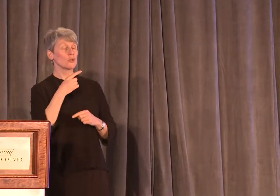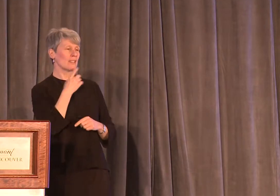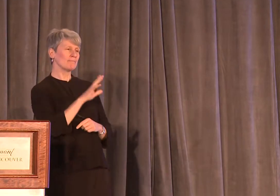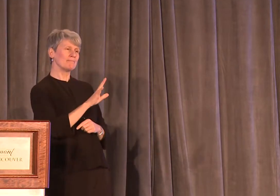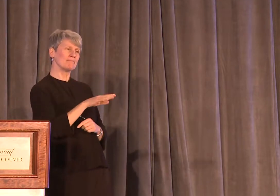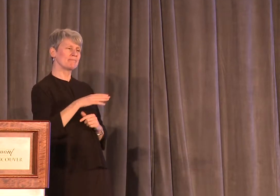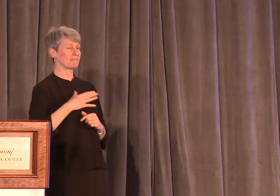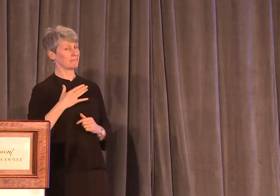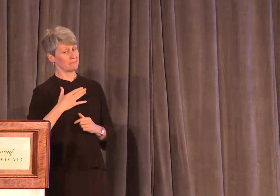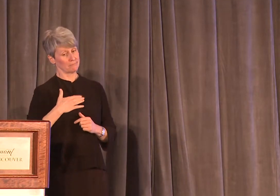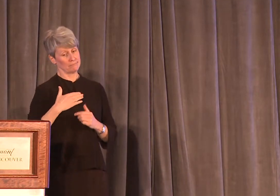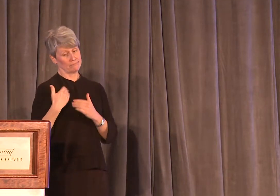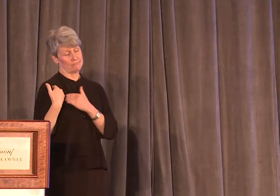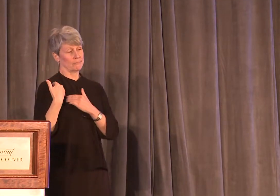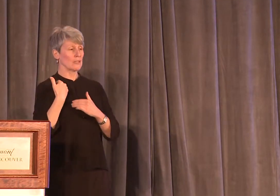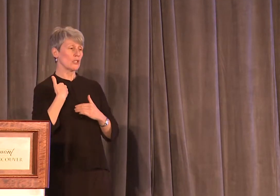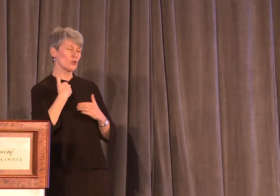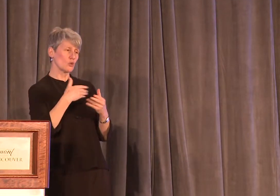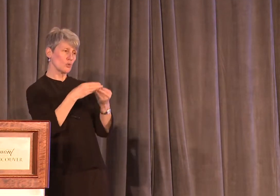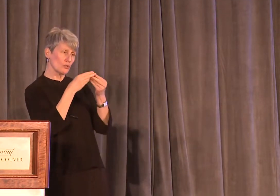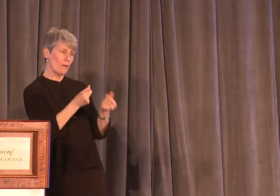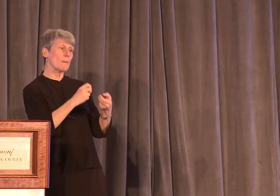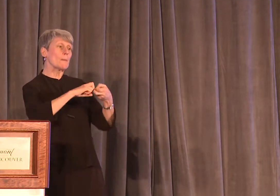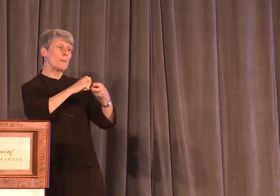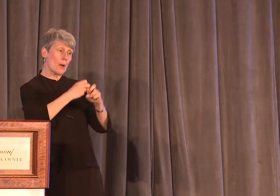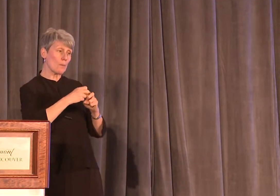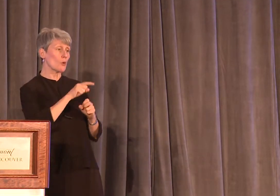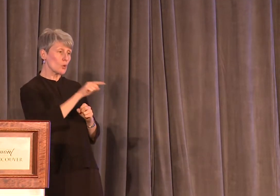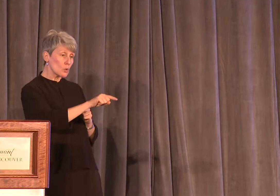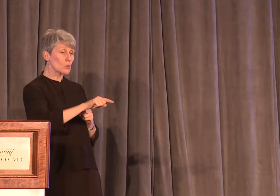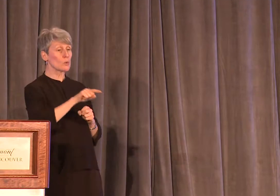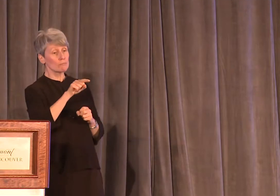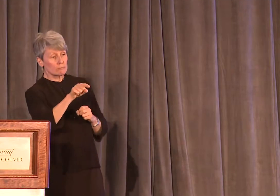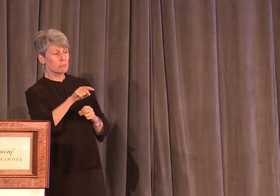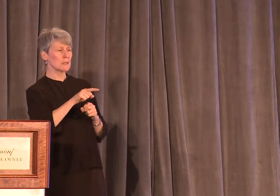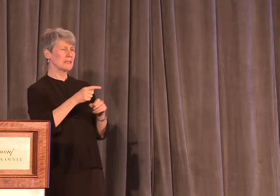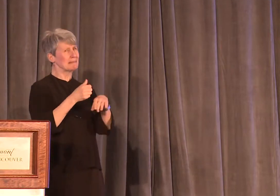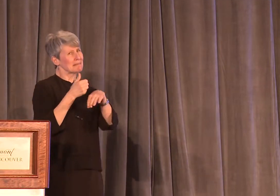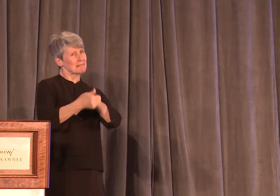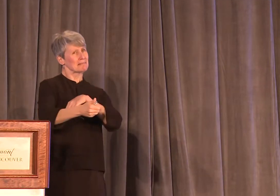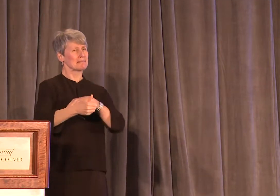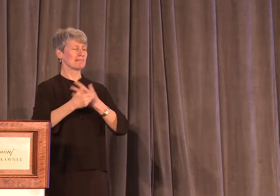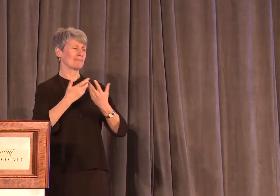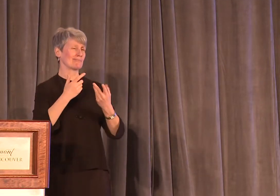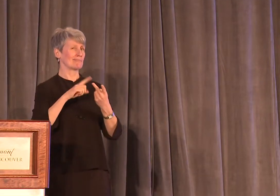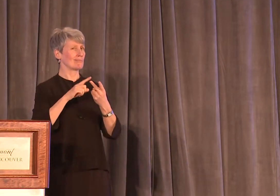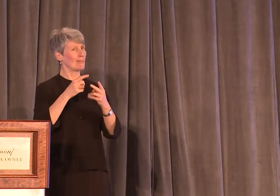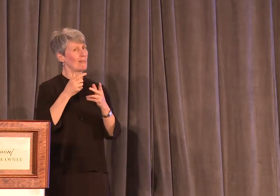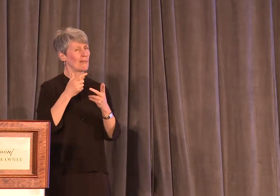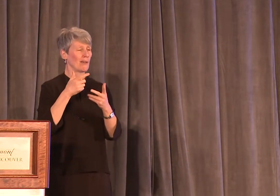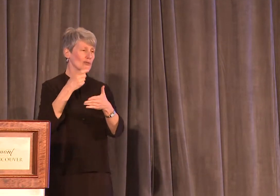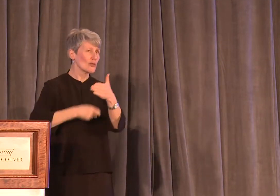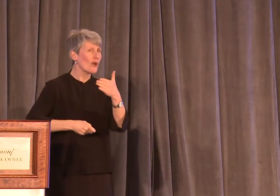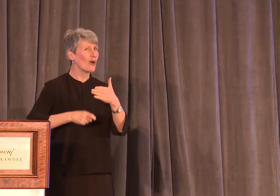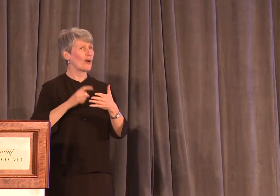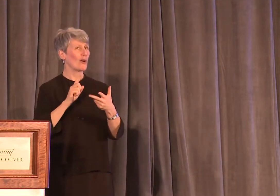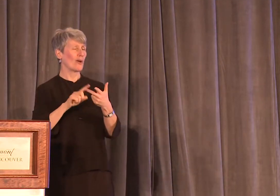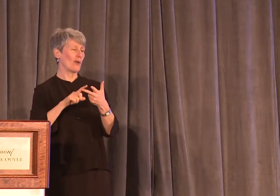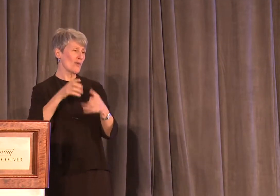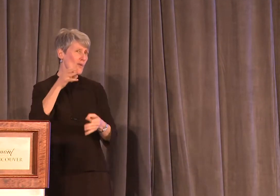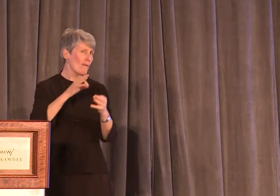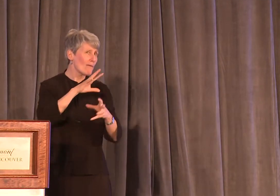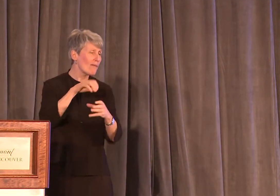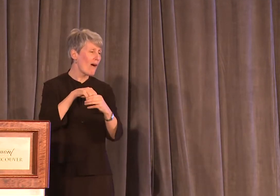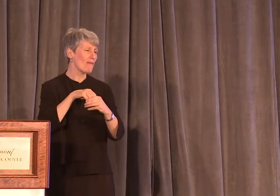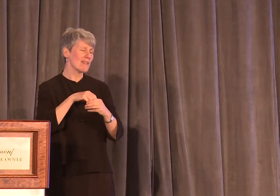that her job was to find a solution to a problem, and being charged and having a criminal record isn't always a solution. It might